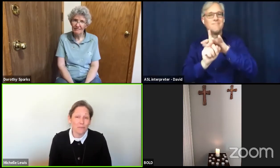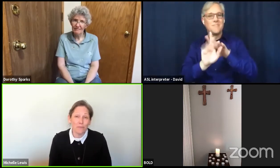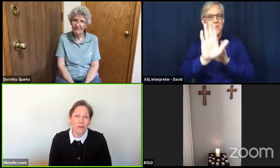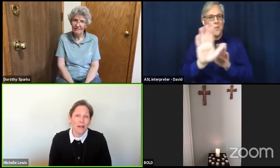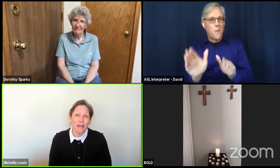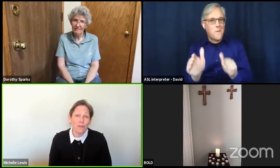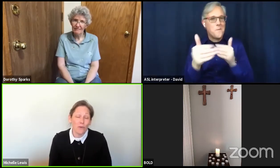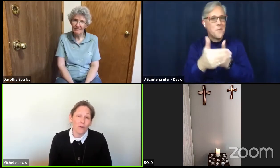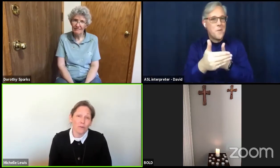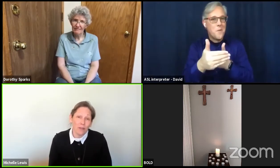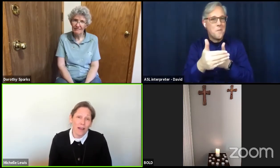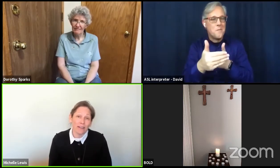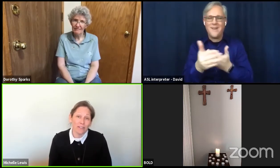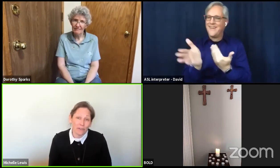your locked doors